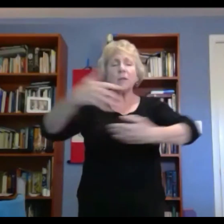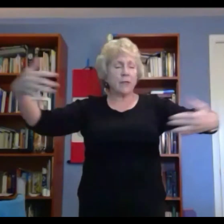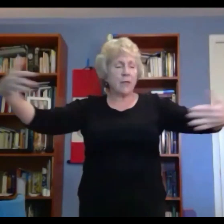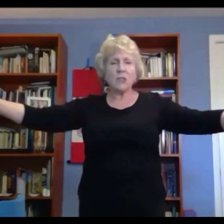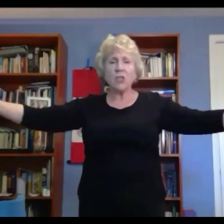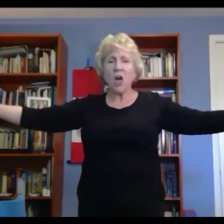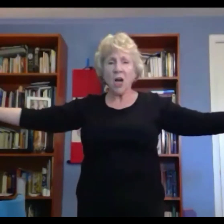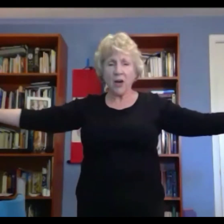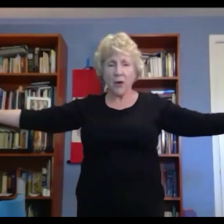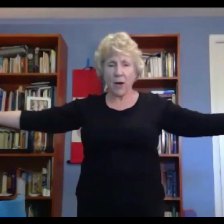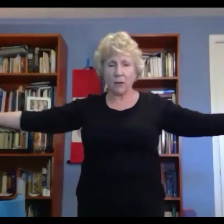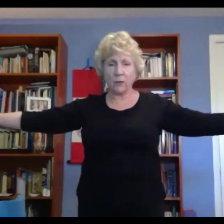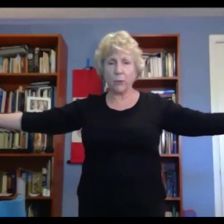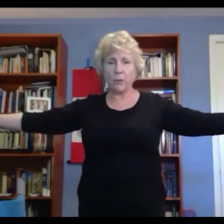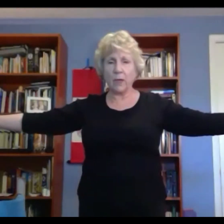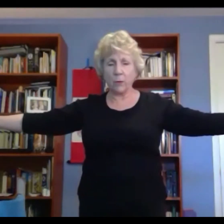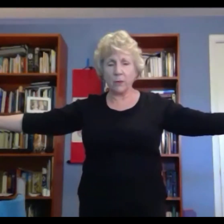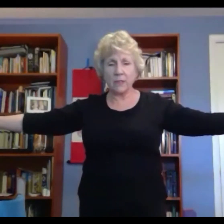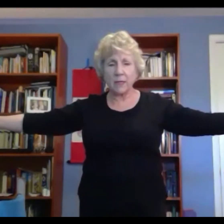the entire house where they were sitting.